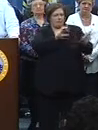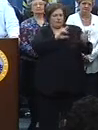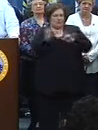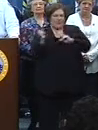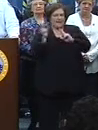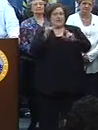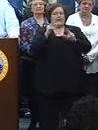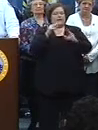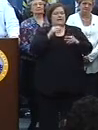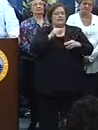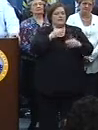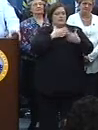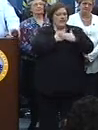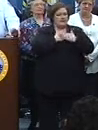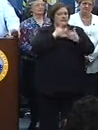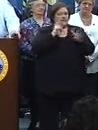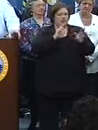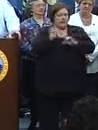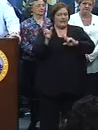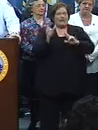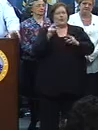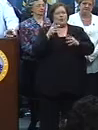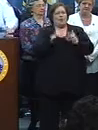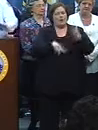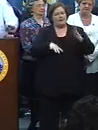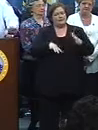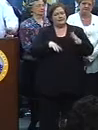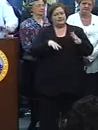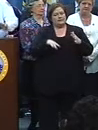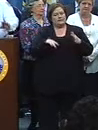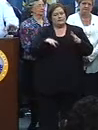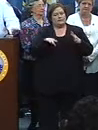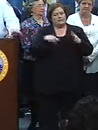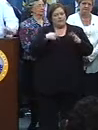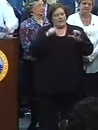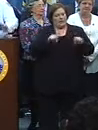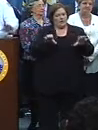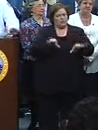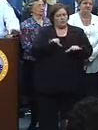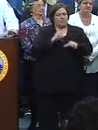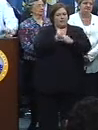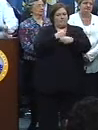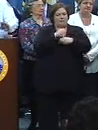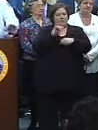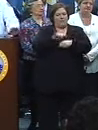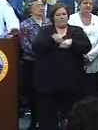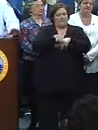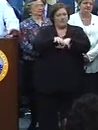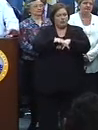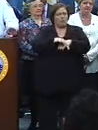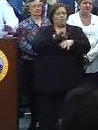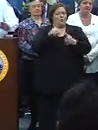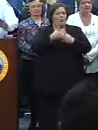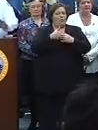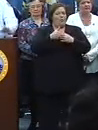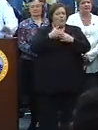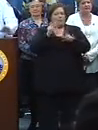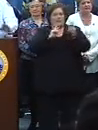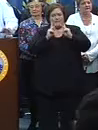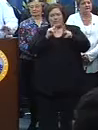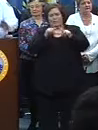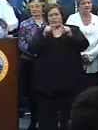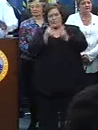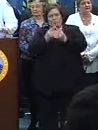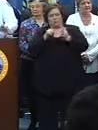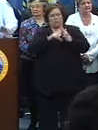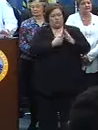as rested as they possibly can be? And what does it take to move all these floats, all these tractors, all these riders, all these crews, and to do that